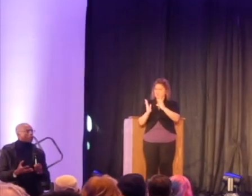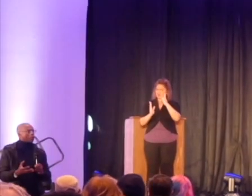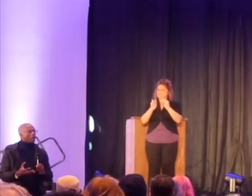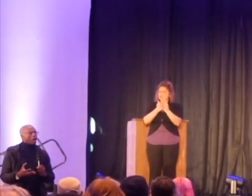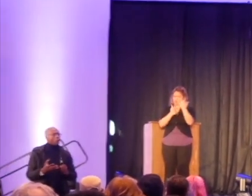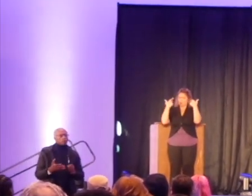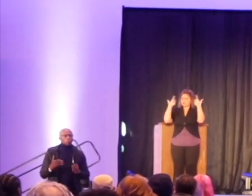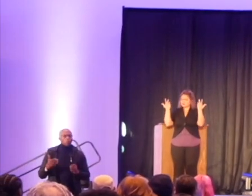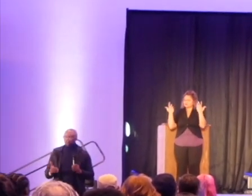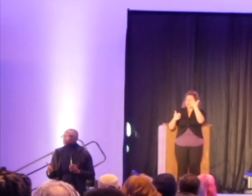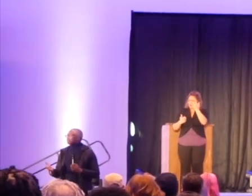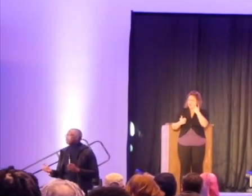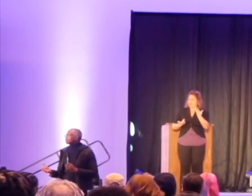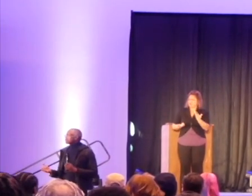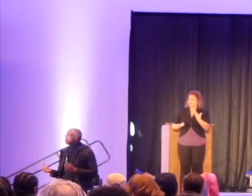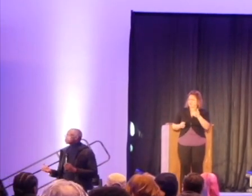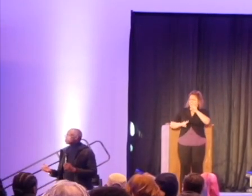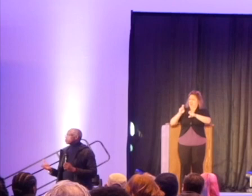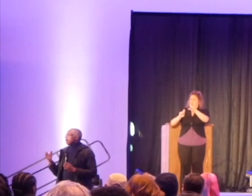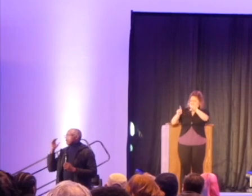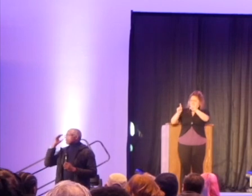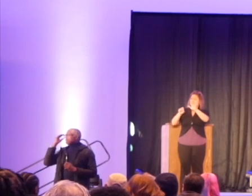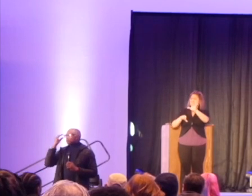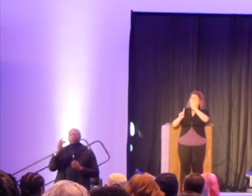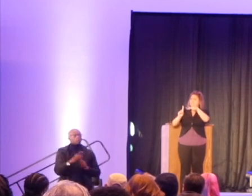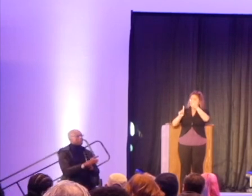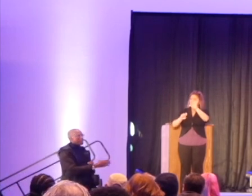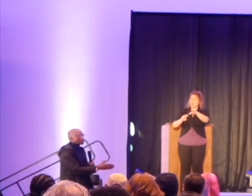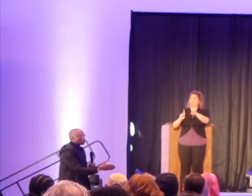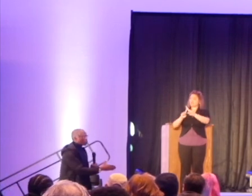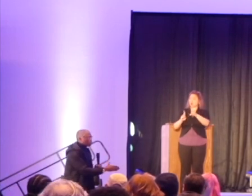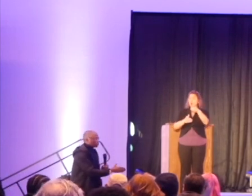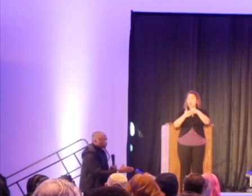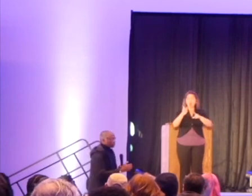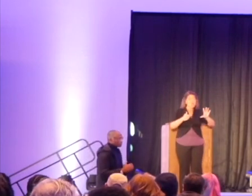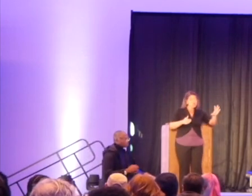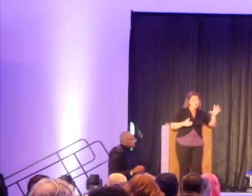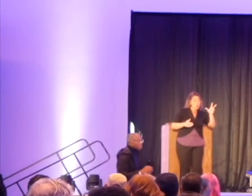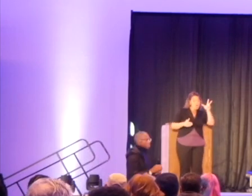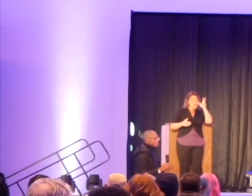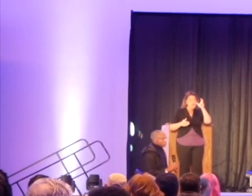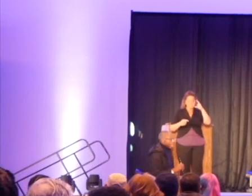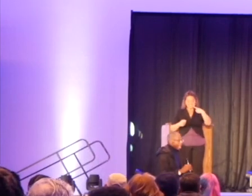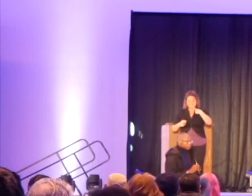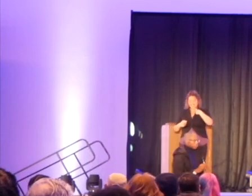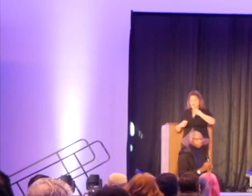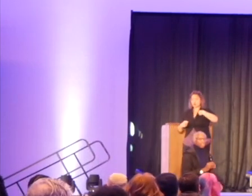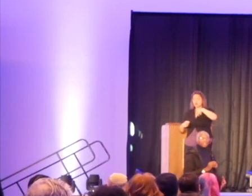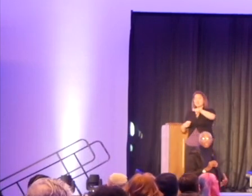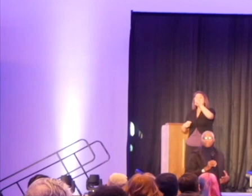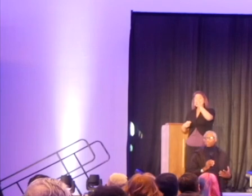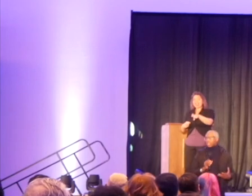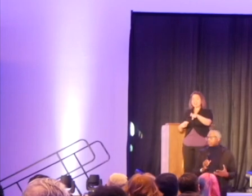it to grow. Why are you questioning that? So I, I think what, what I'm hearing, what you're saying, Indira, is, is we have